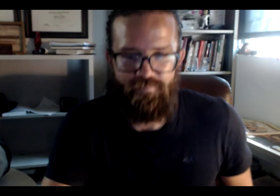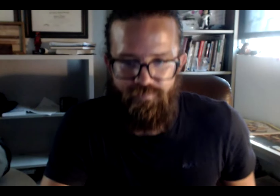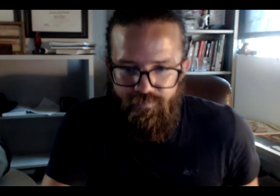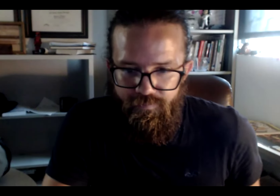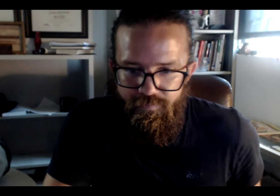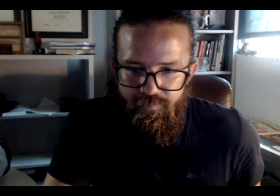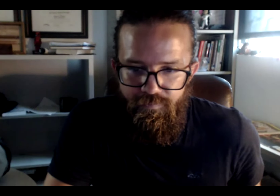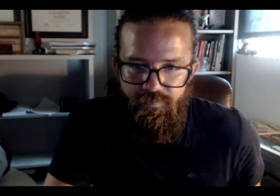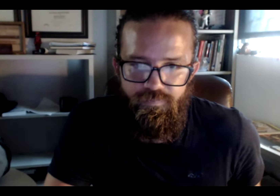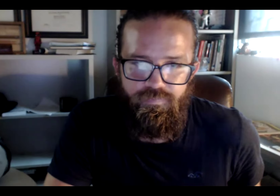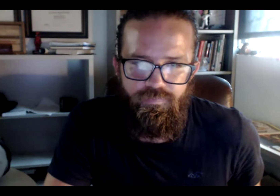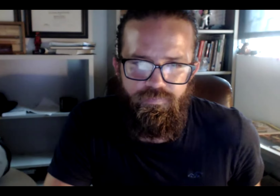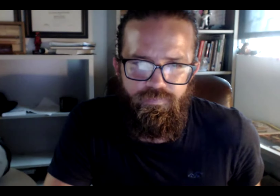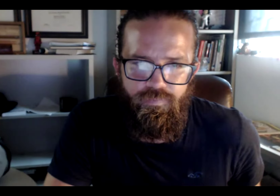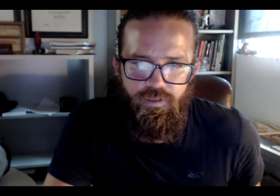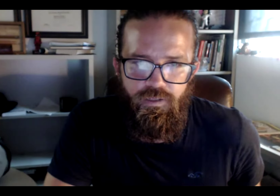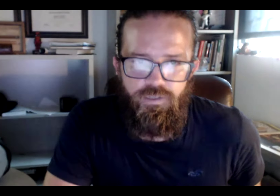I'm going to go back to the syllabus here.